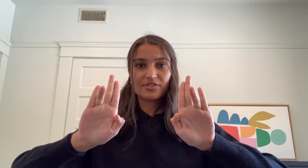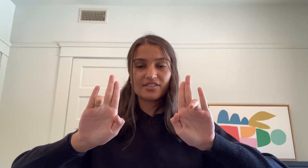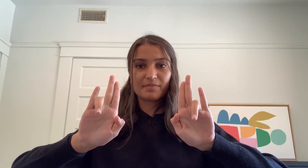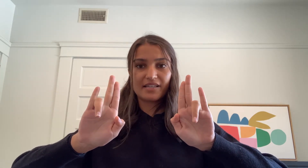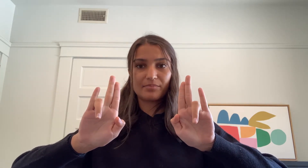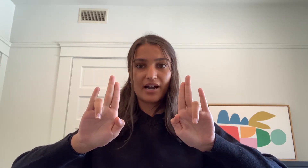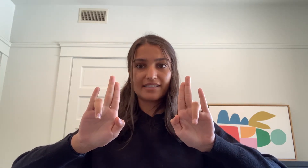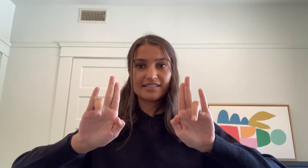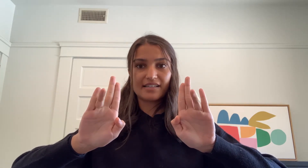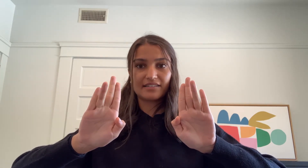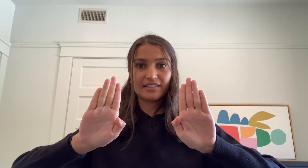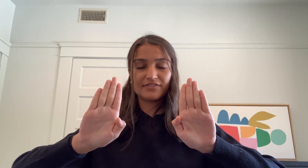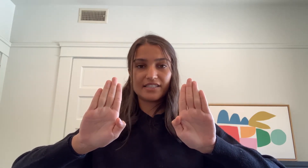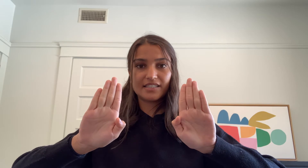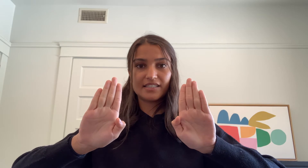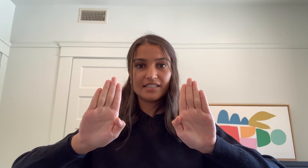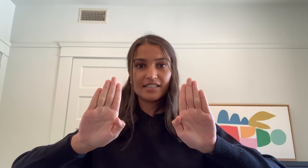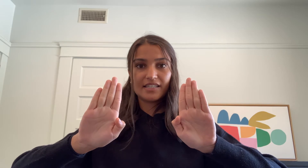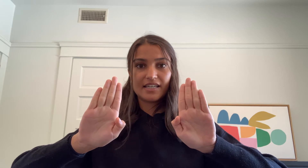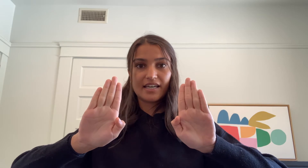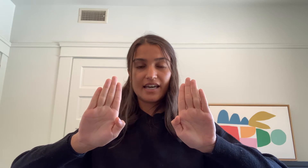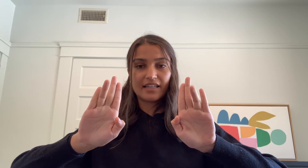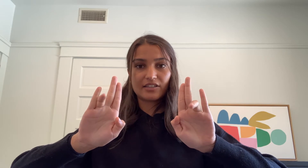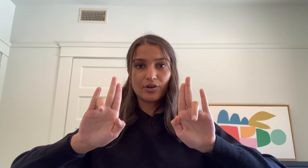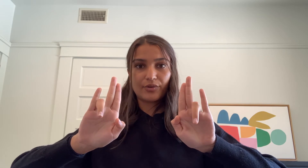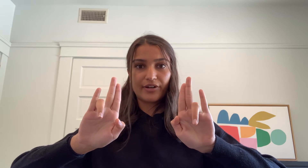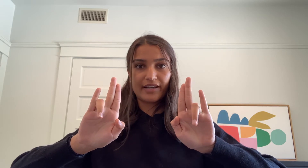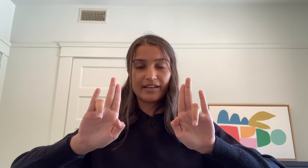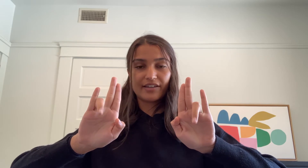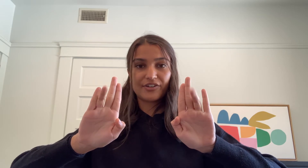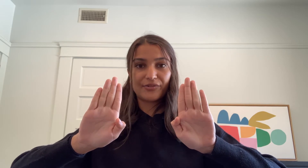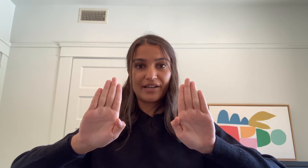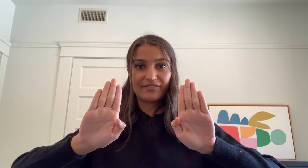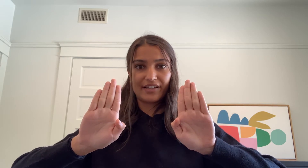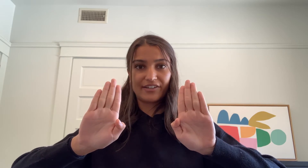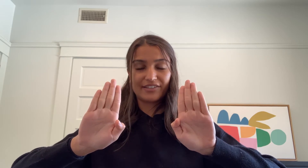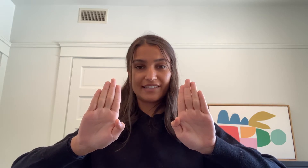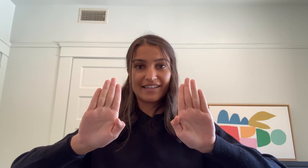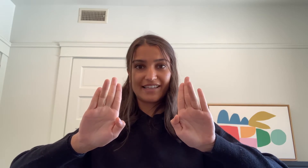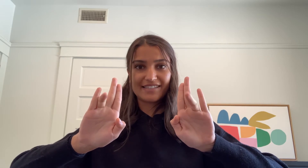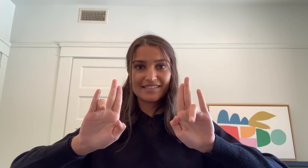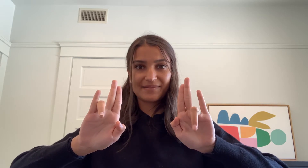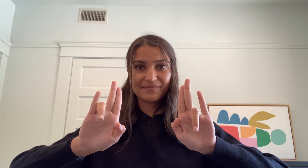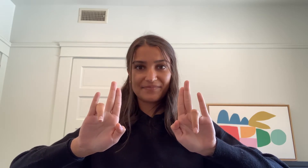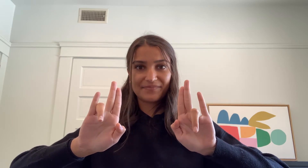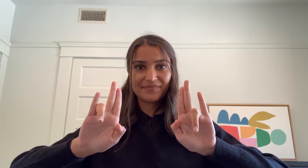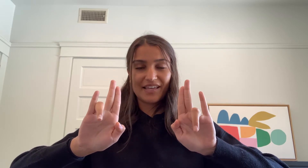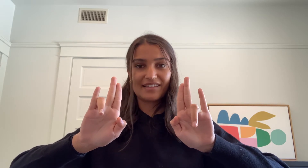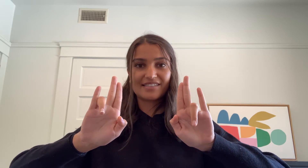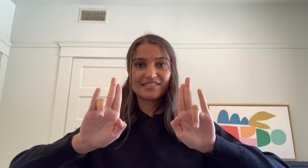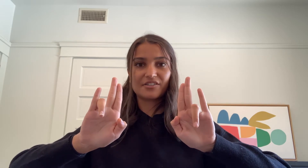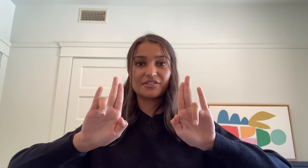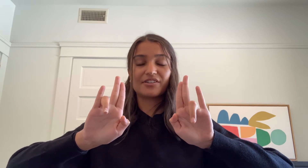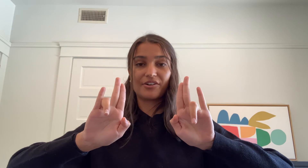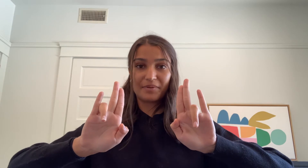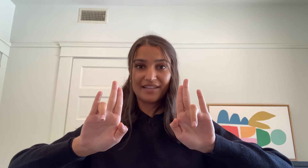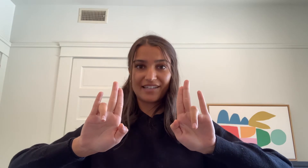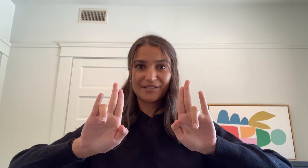just be practicing lifting and lowering your ring finger like this and this is called Tri Patako.